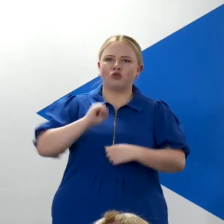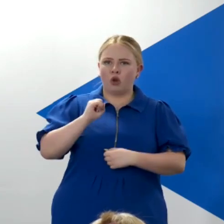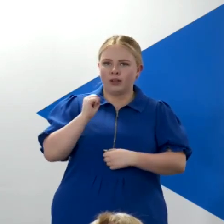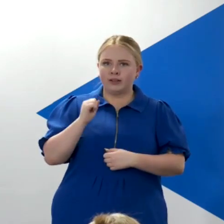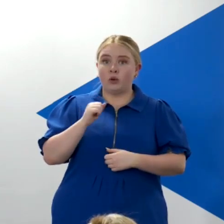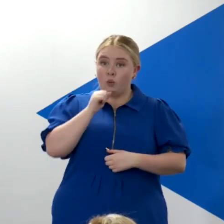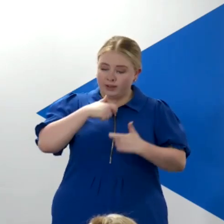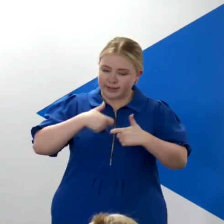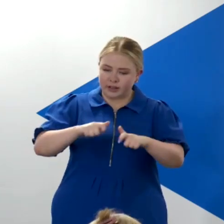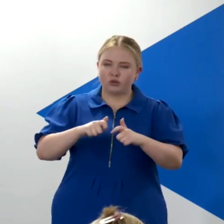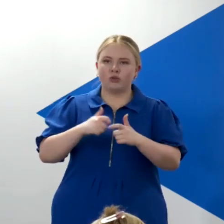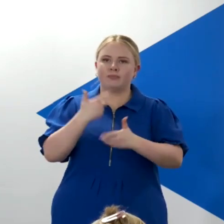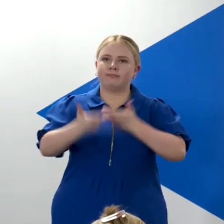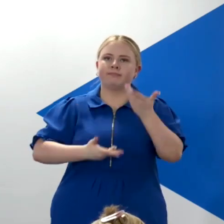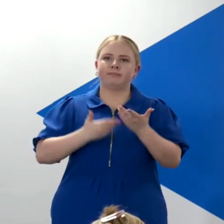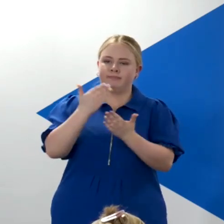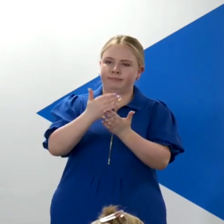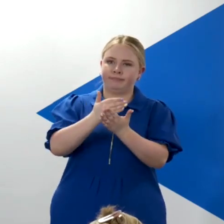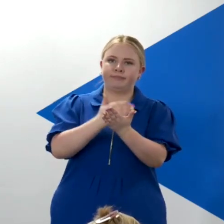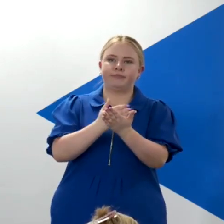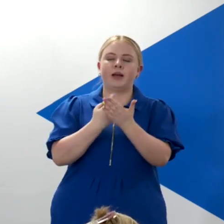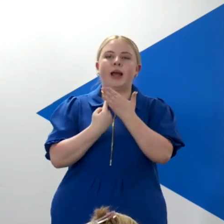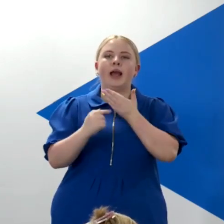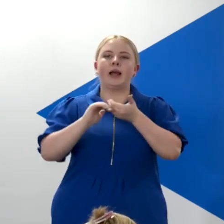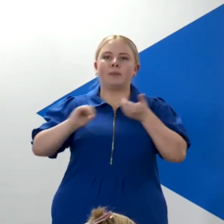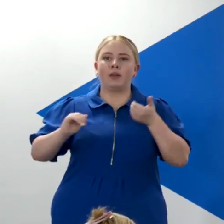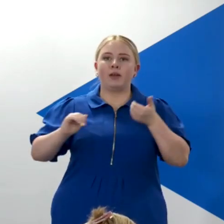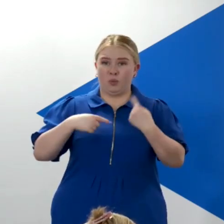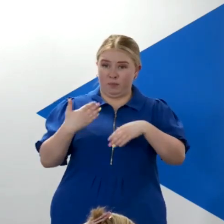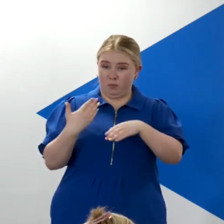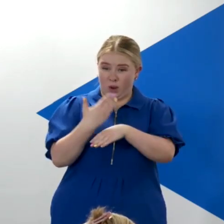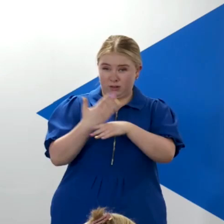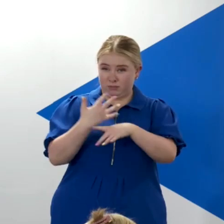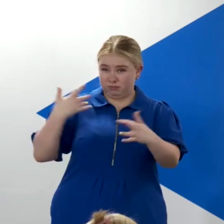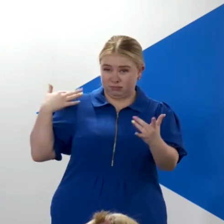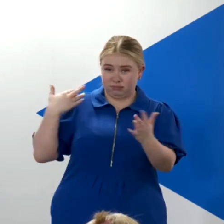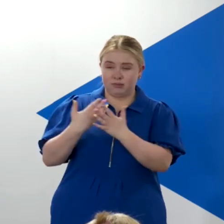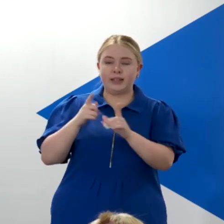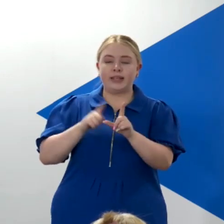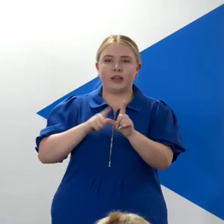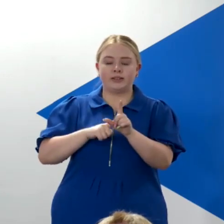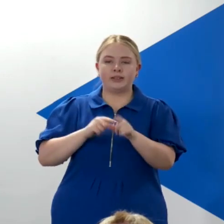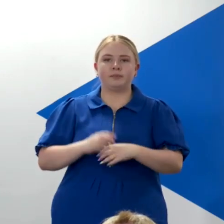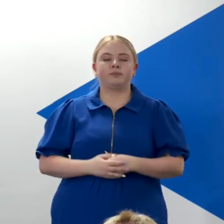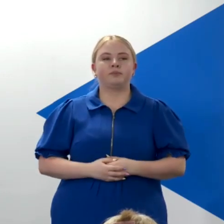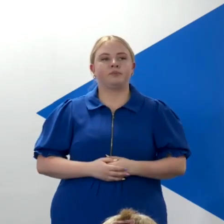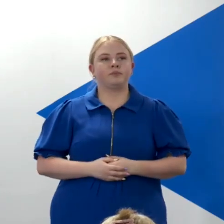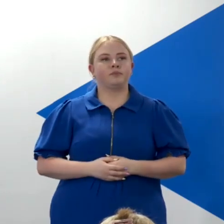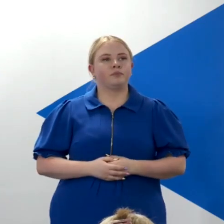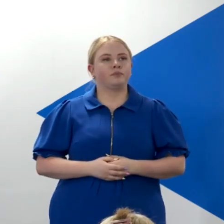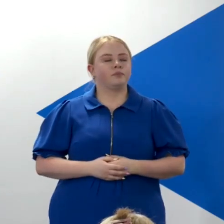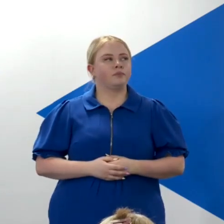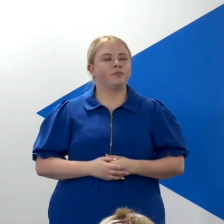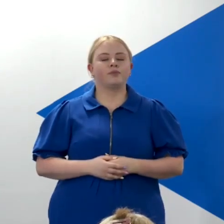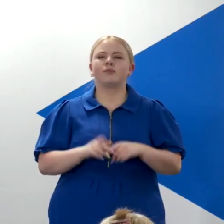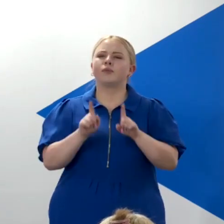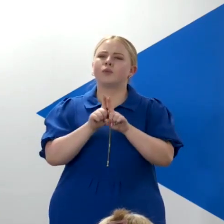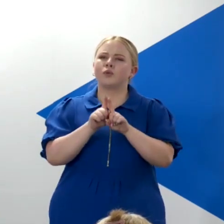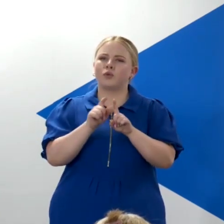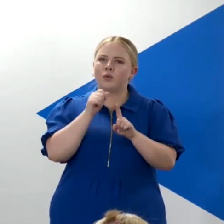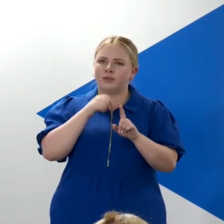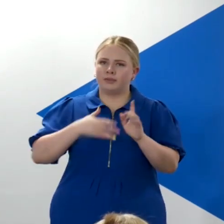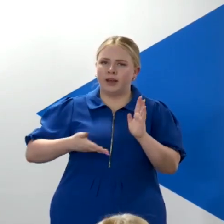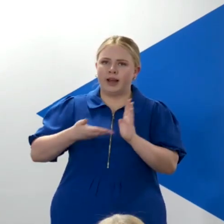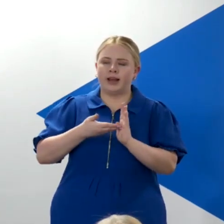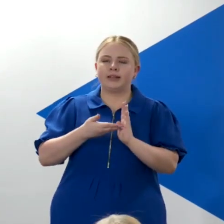prospectus that we had been working on for a number of years. So the second point I'd make in answer to your question is that